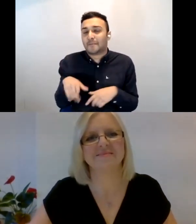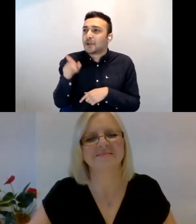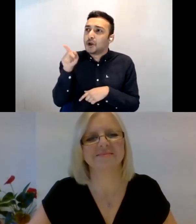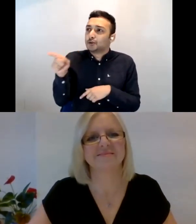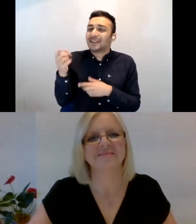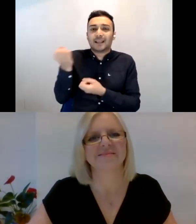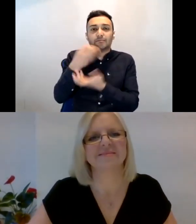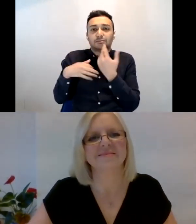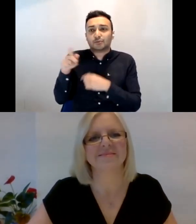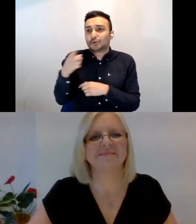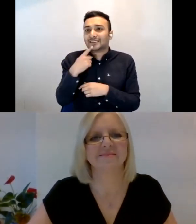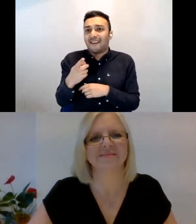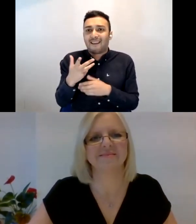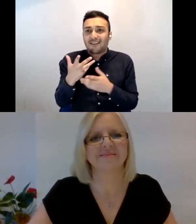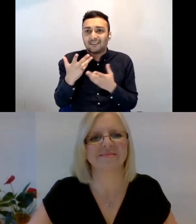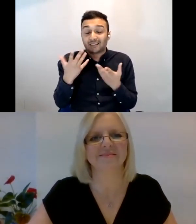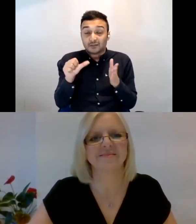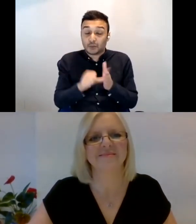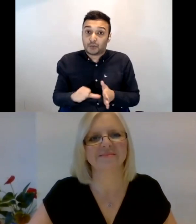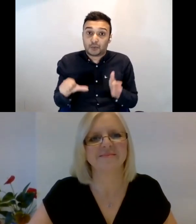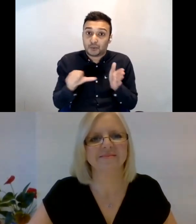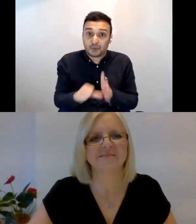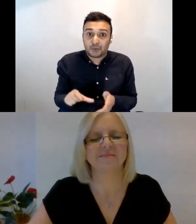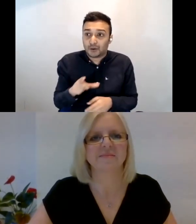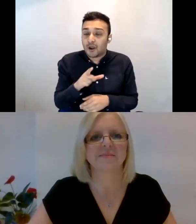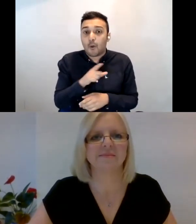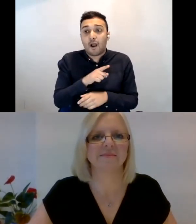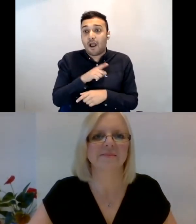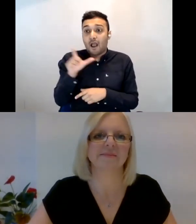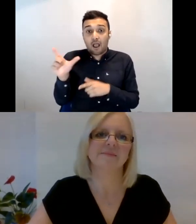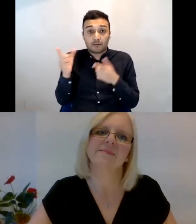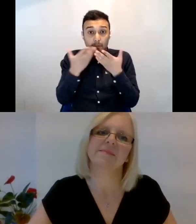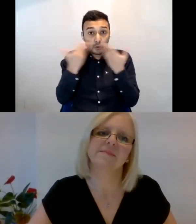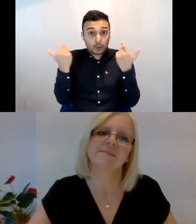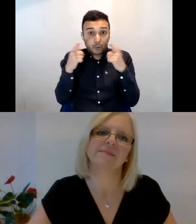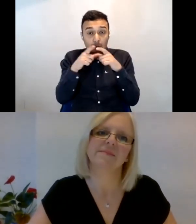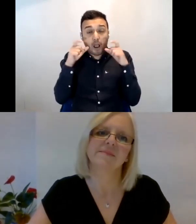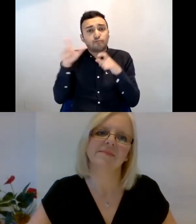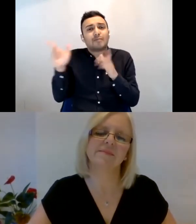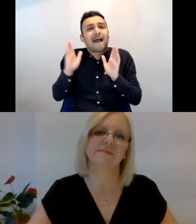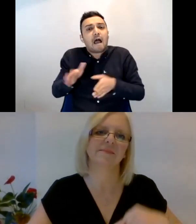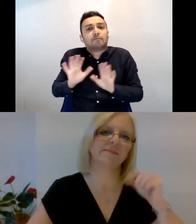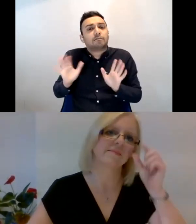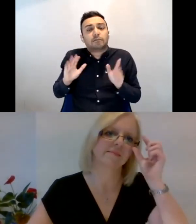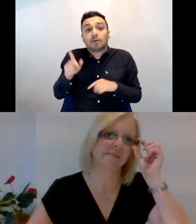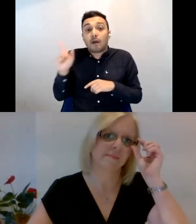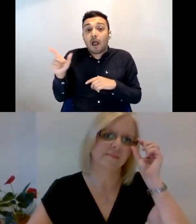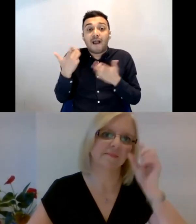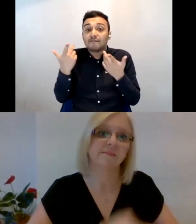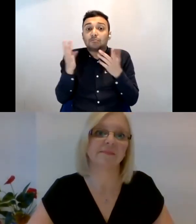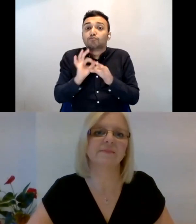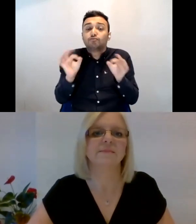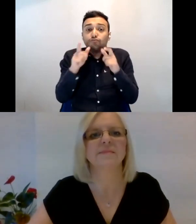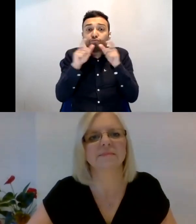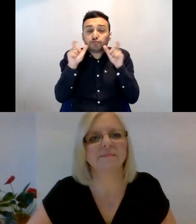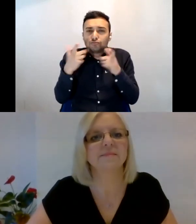hard. Um, because when she doesn't wear a mask as well, um, which she doesn't have to wear a mask, but when she doesn't wear a mask, people also question